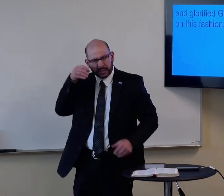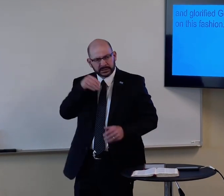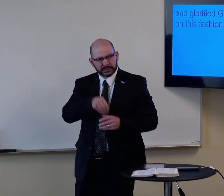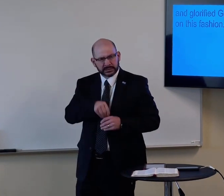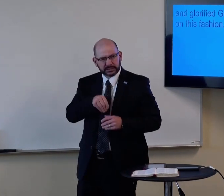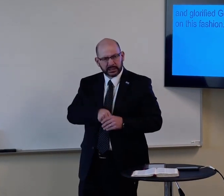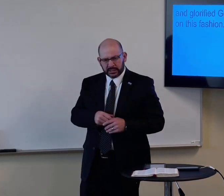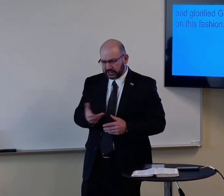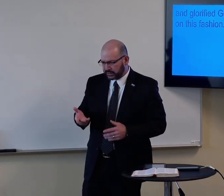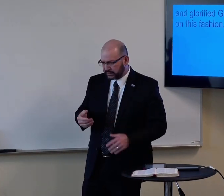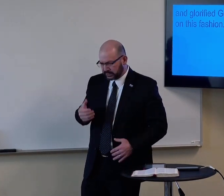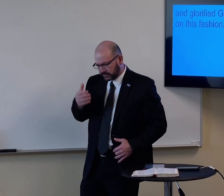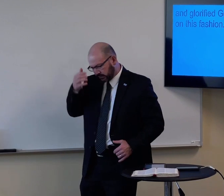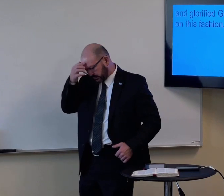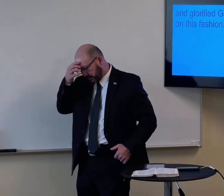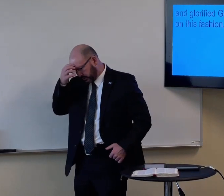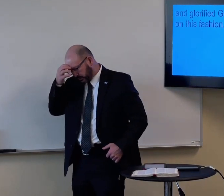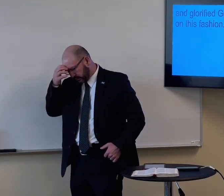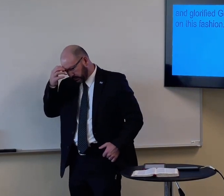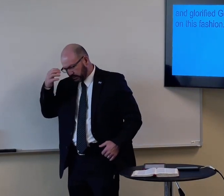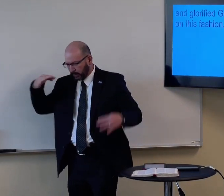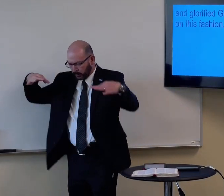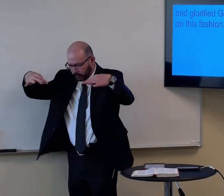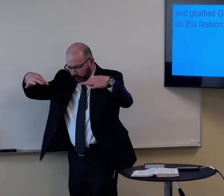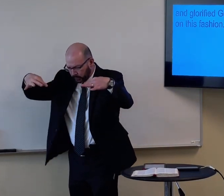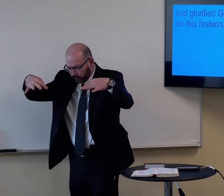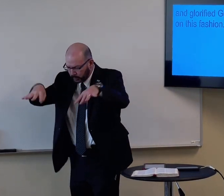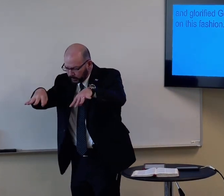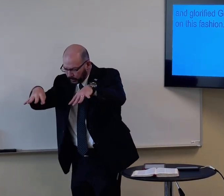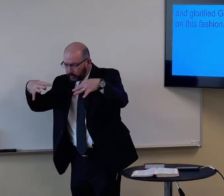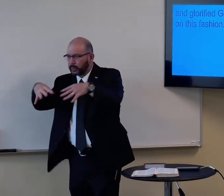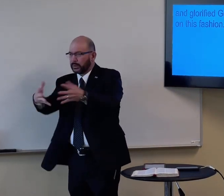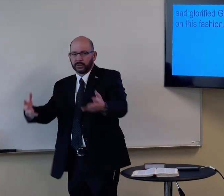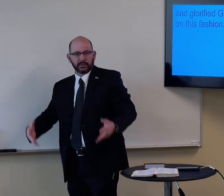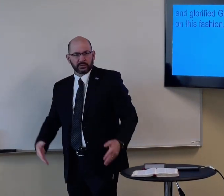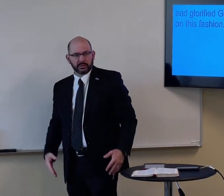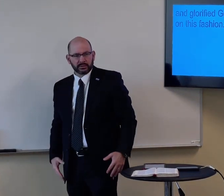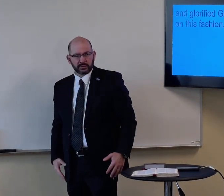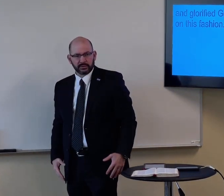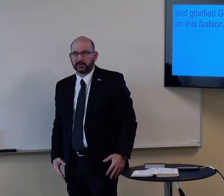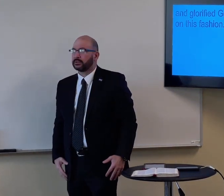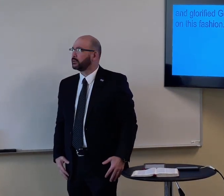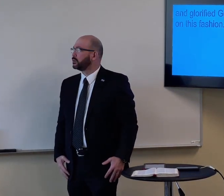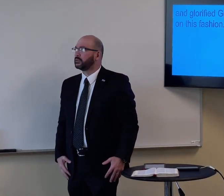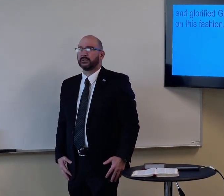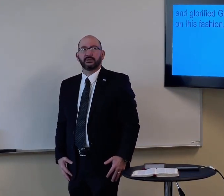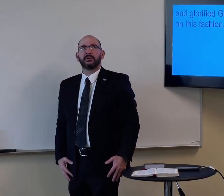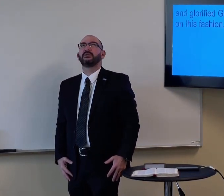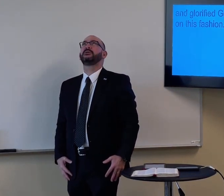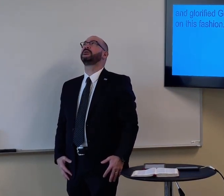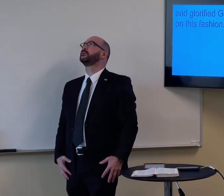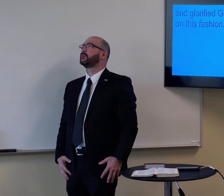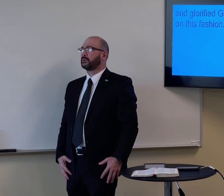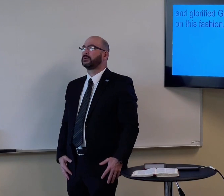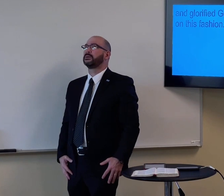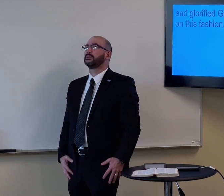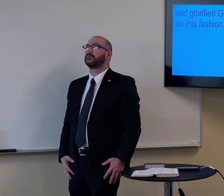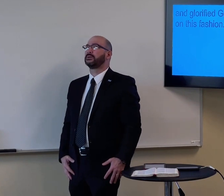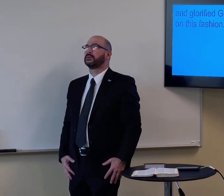So imagine, you know, everybody's standing over this guy, looking at him, you know, and he's there